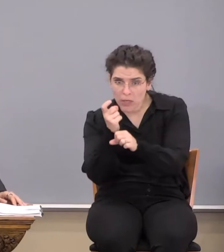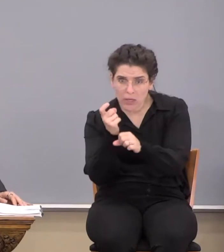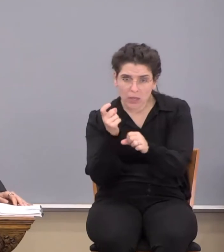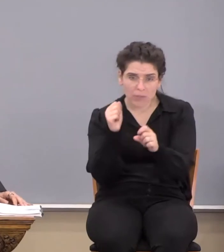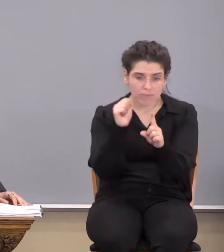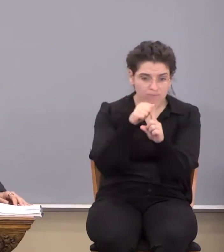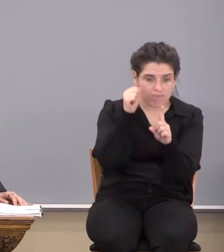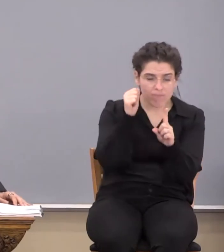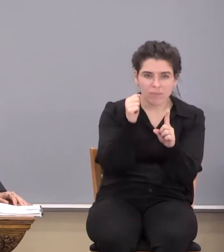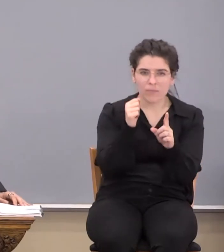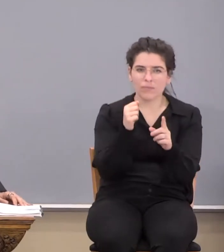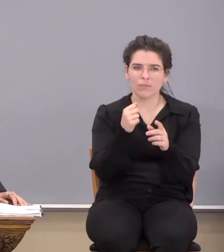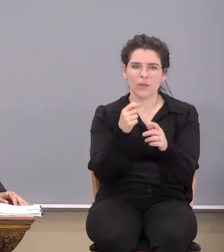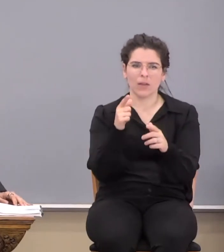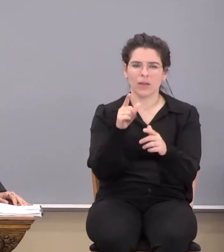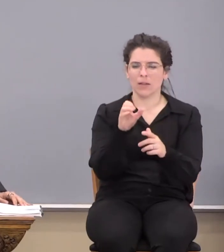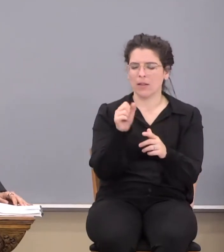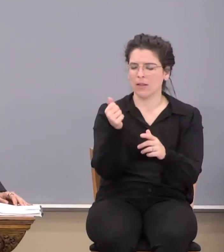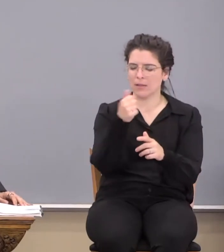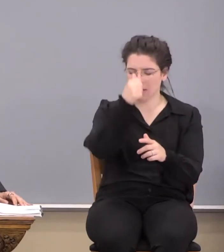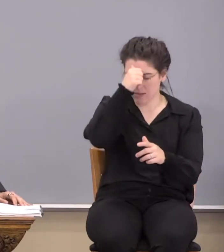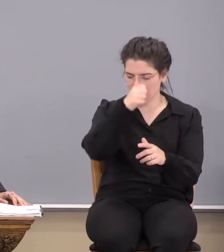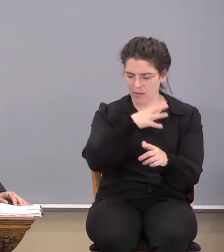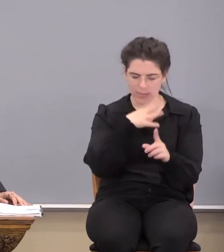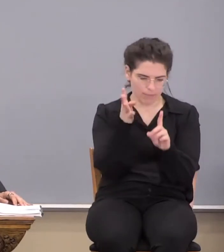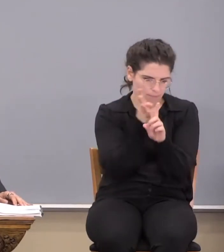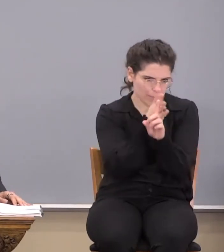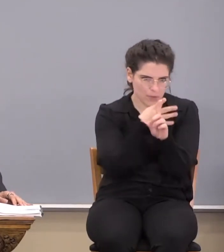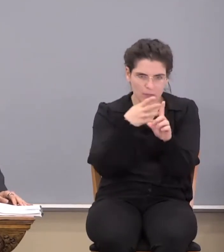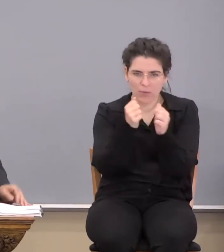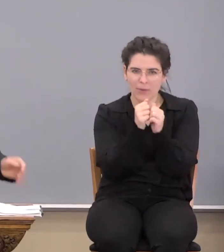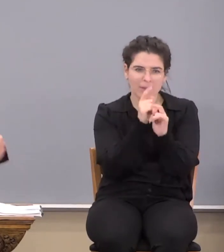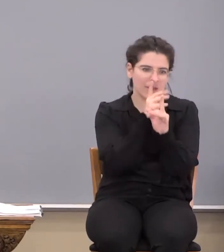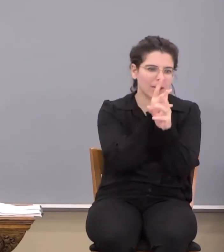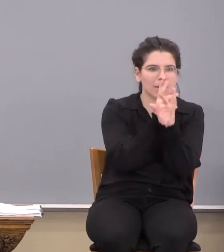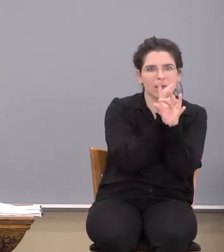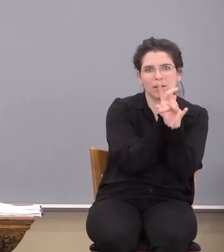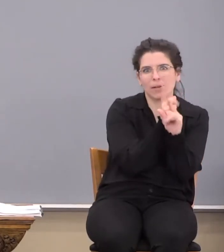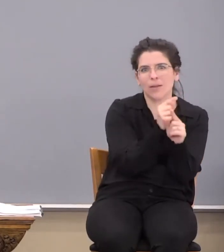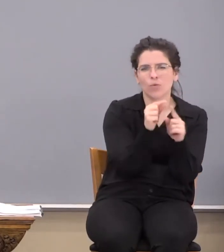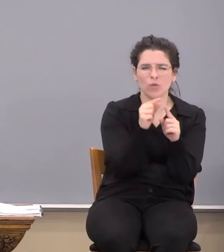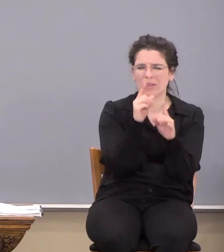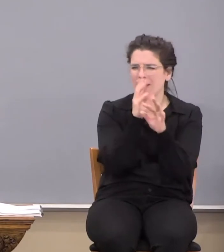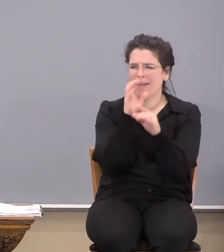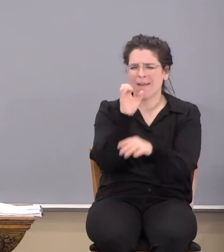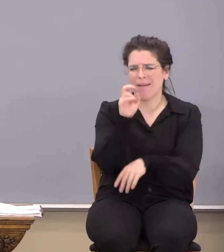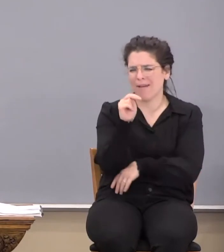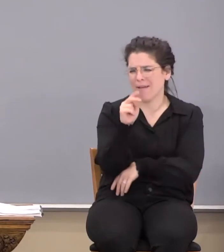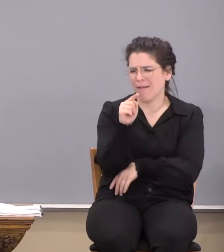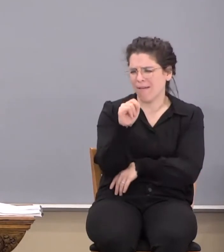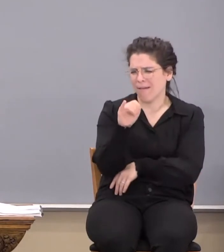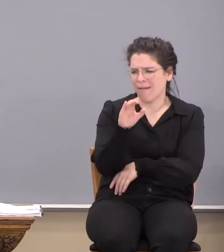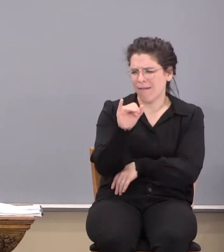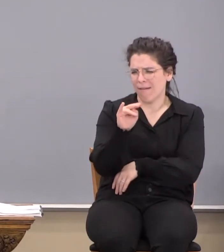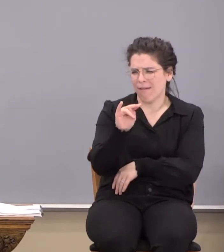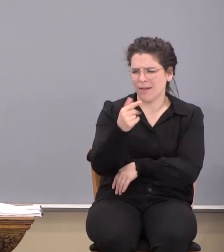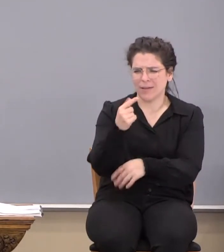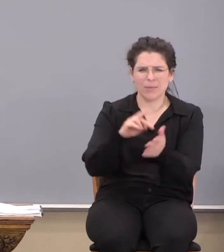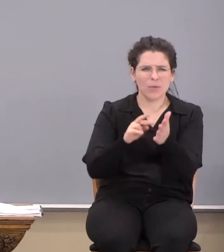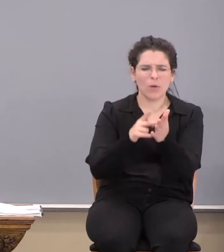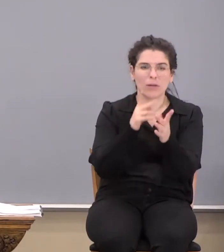in this I say, lest any man should beguile you with enticing words. Enticing, what are enticing words? Words that do what?